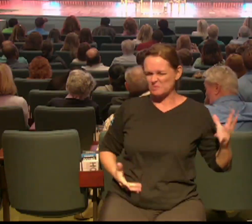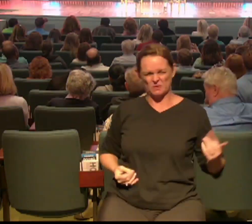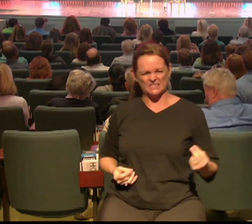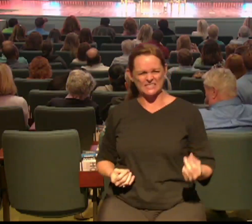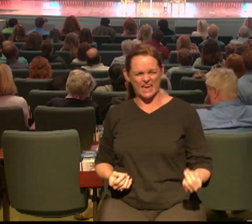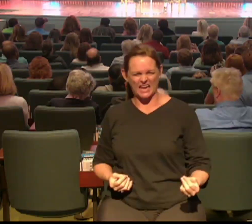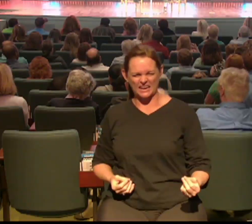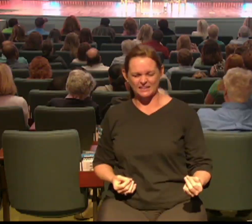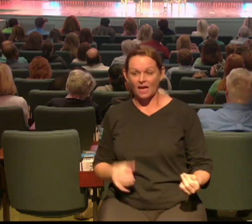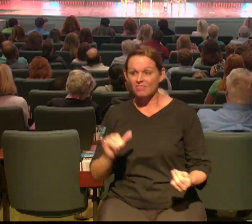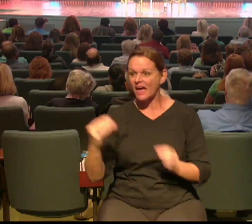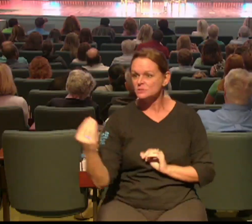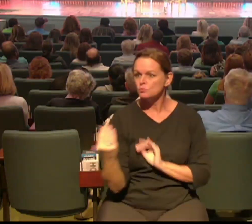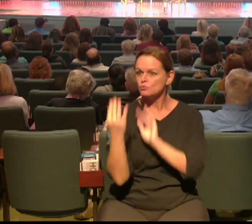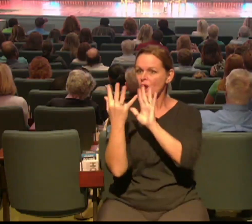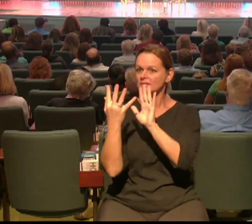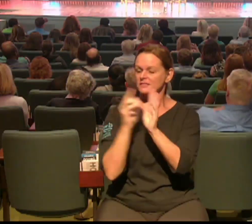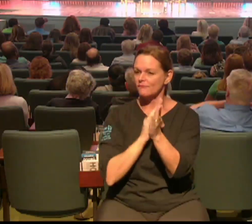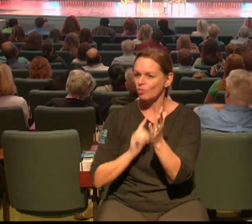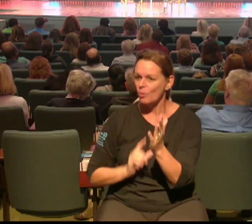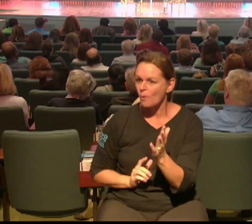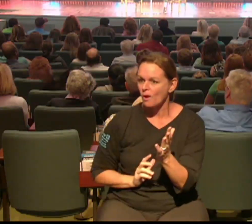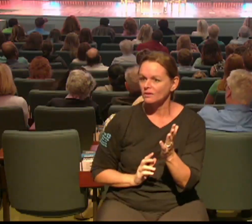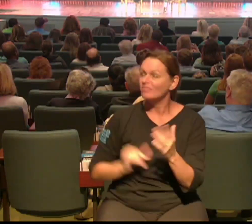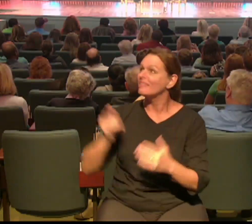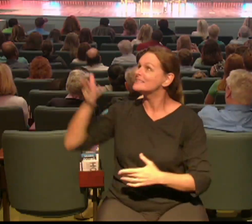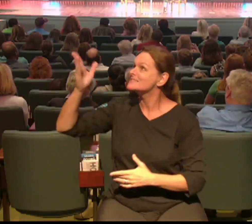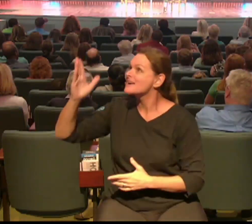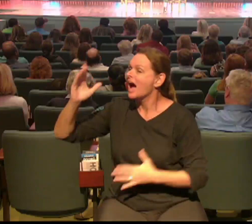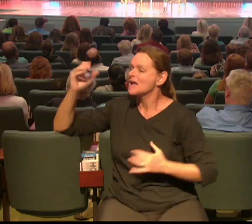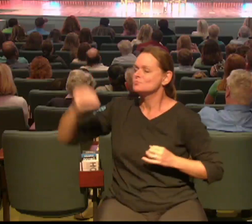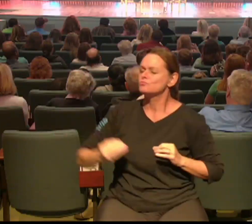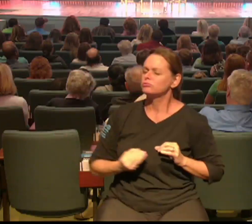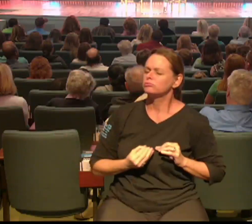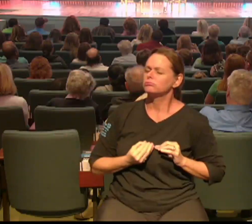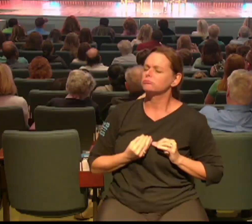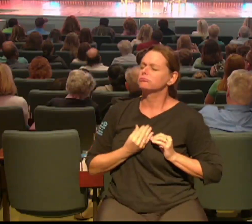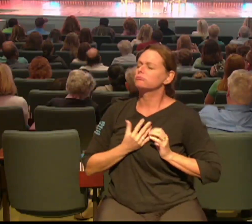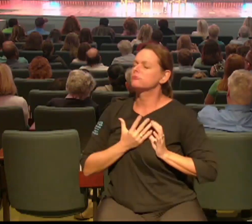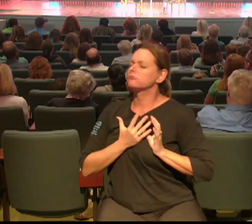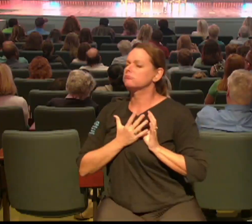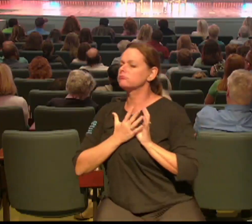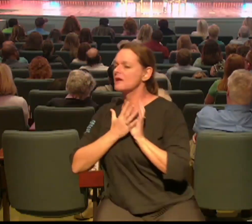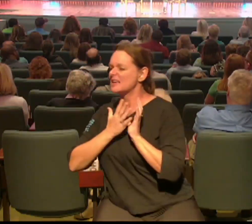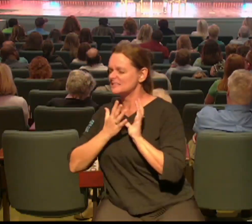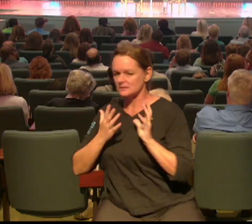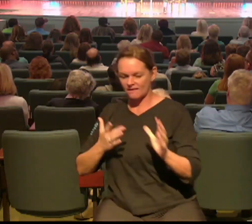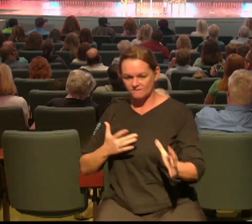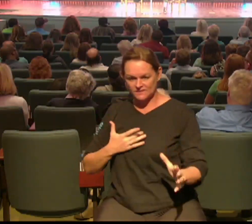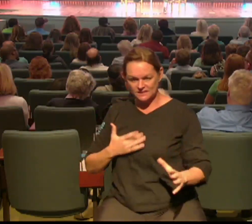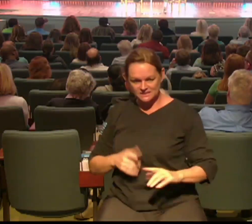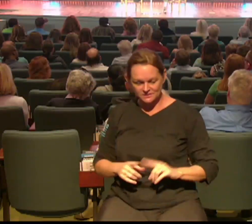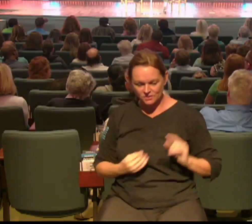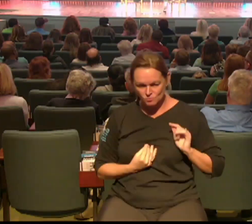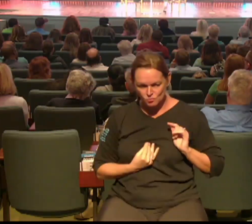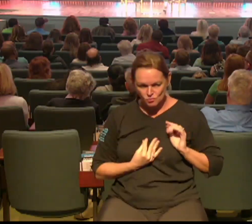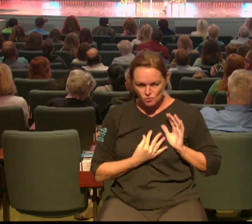in this place and they experience the presence of Jesus when they're when they're in the presence now remember God is omnipresent